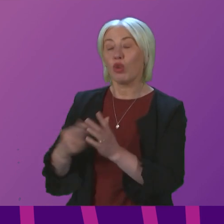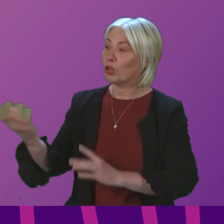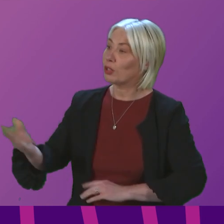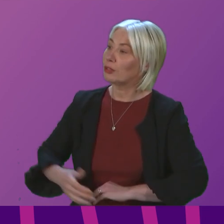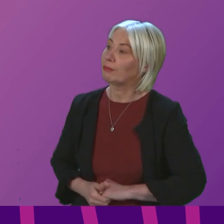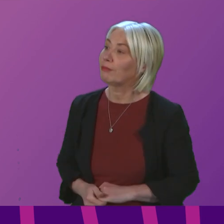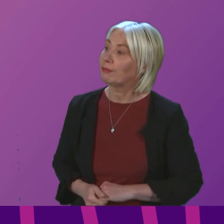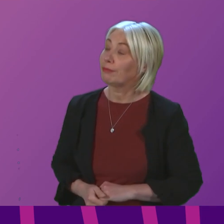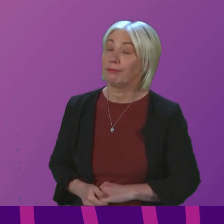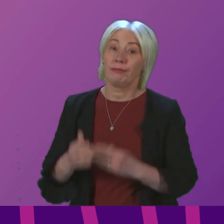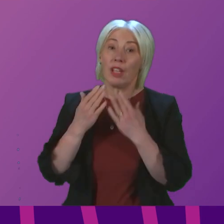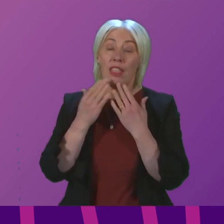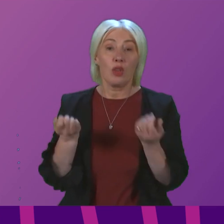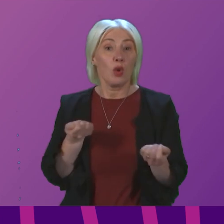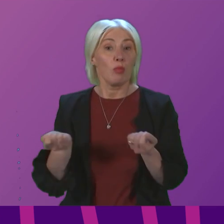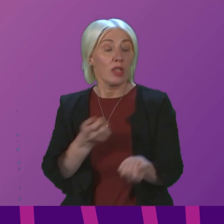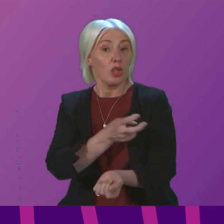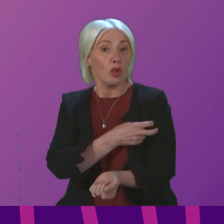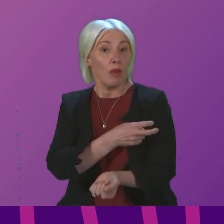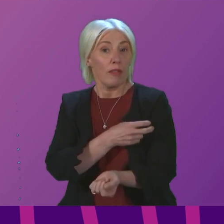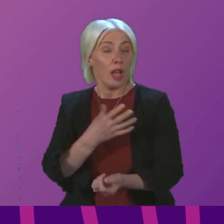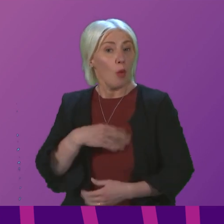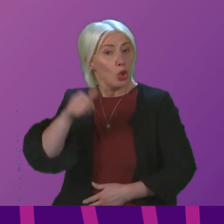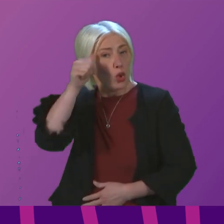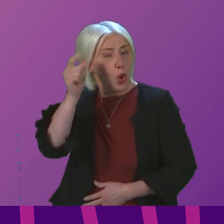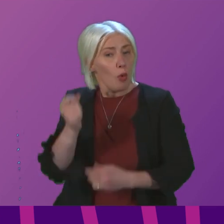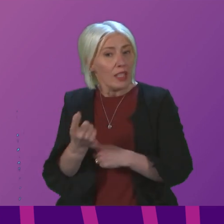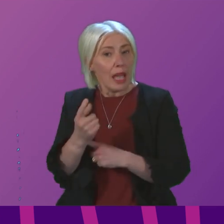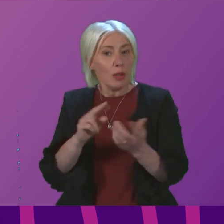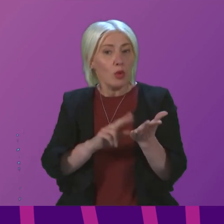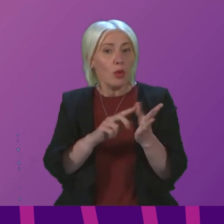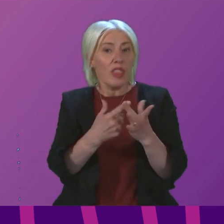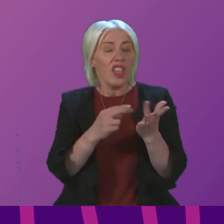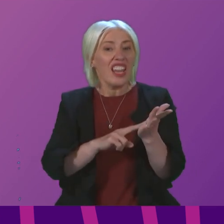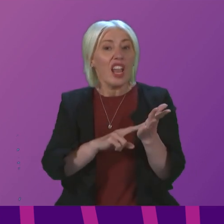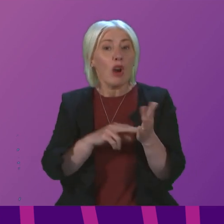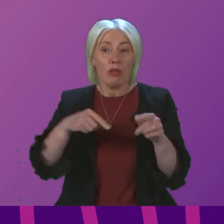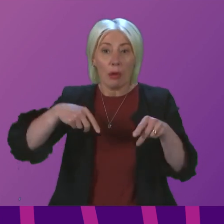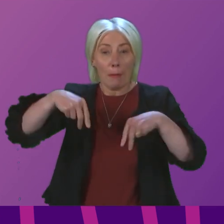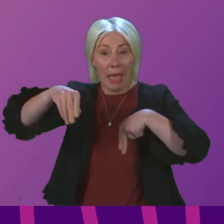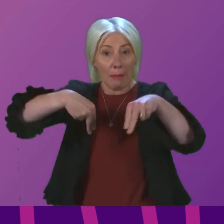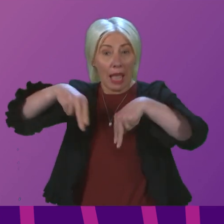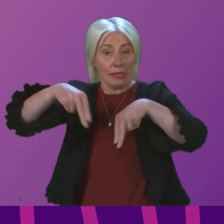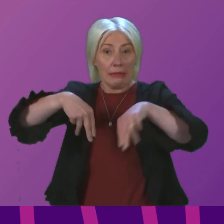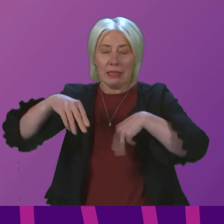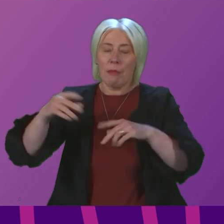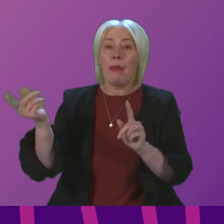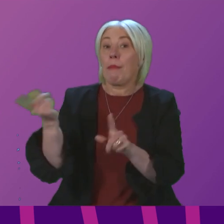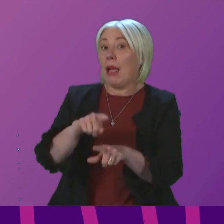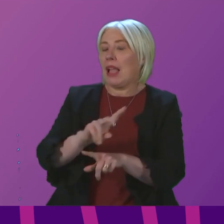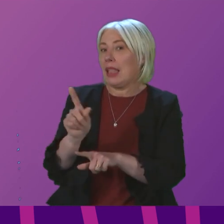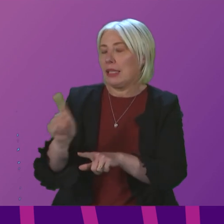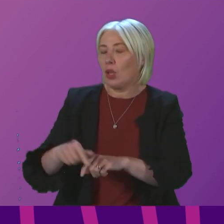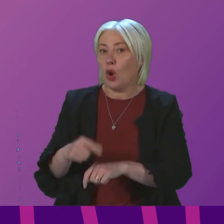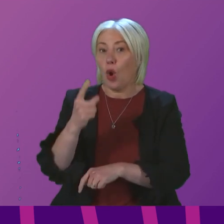Thank you very much, Presiding Officer. I wanted to hear about the NIRM bypass, but maybe we'll come back to that another day. Because a quarter of a